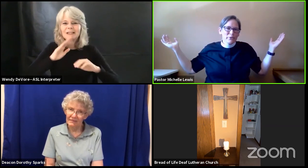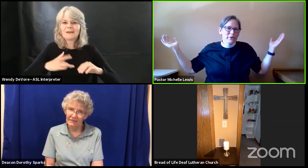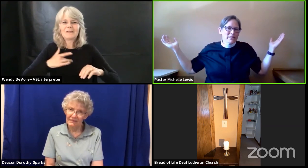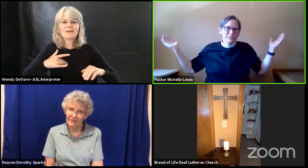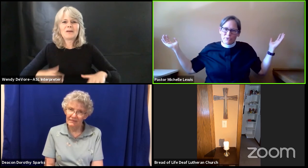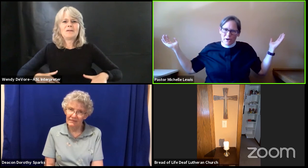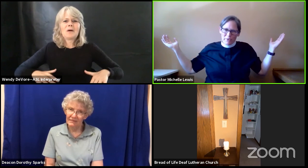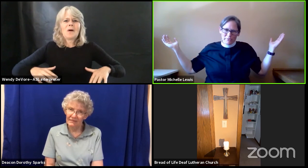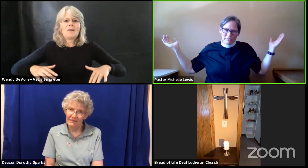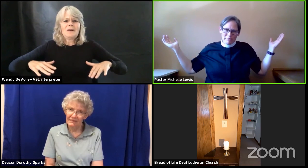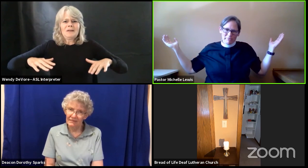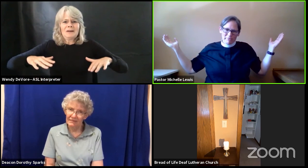going to drown.